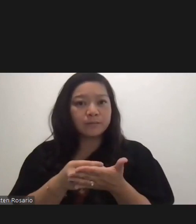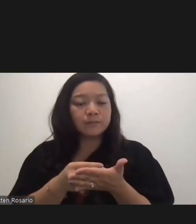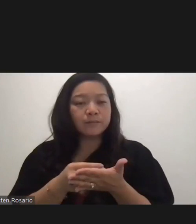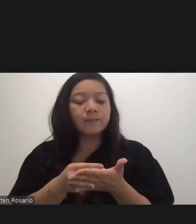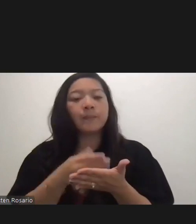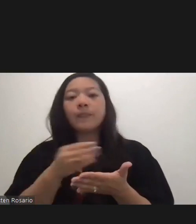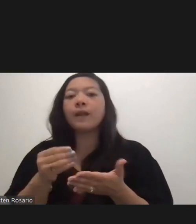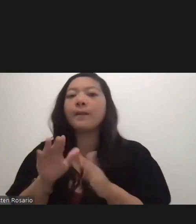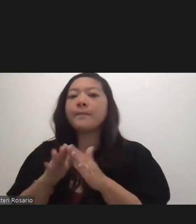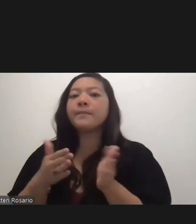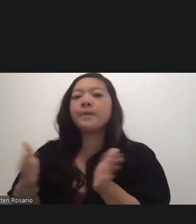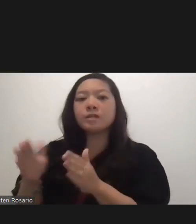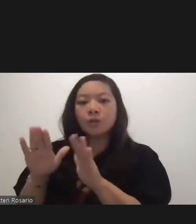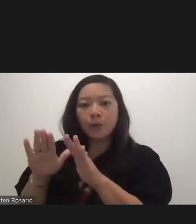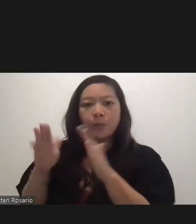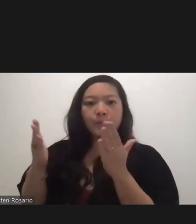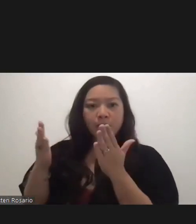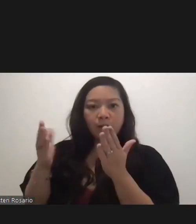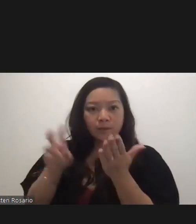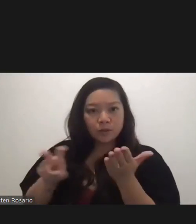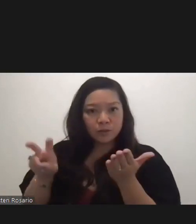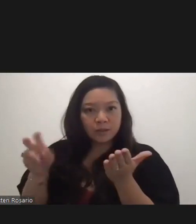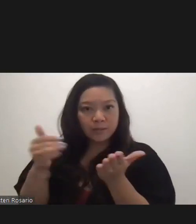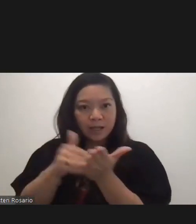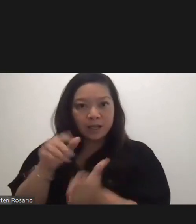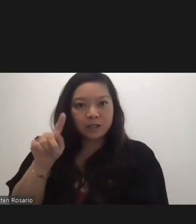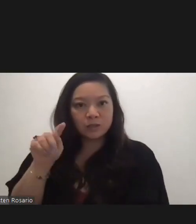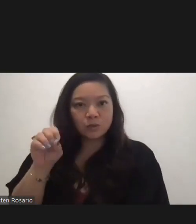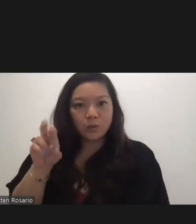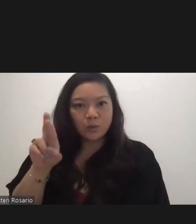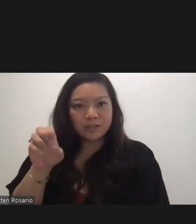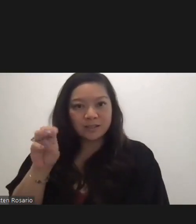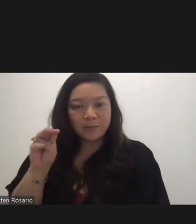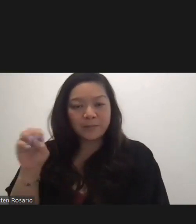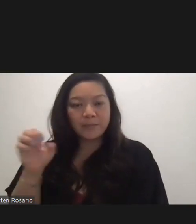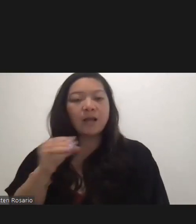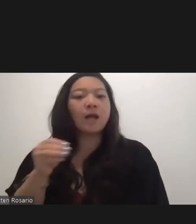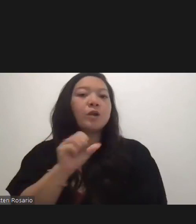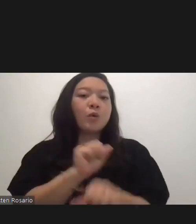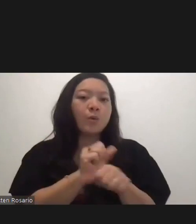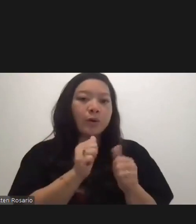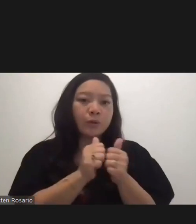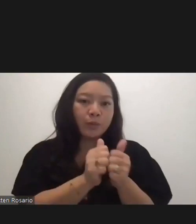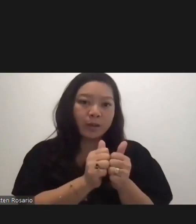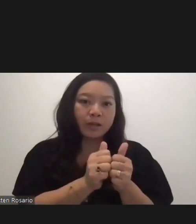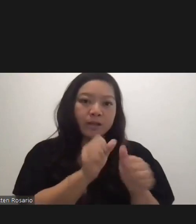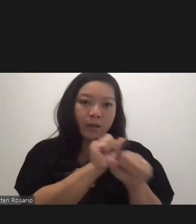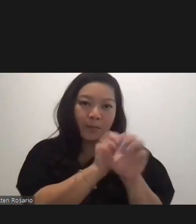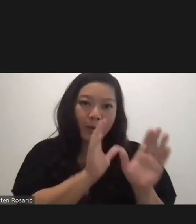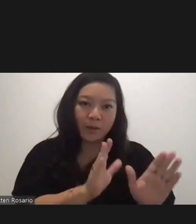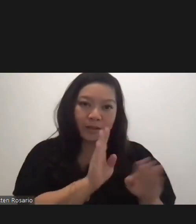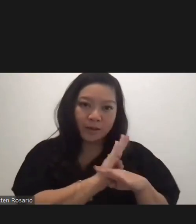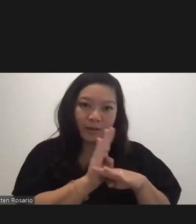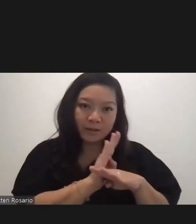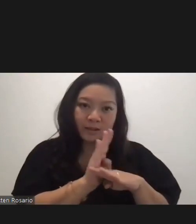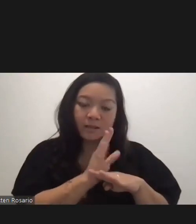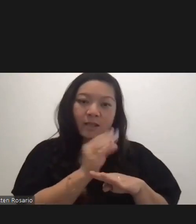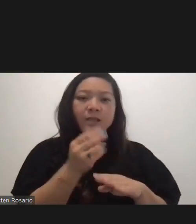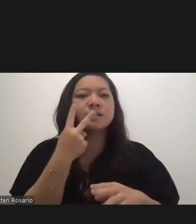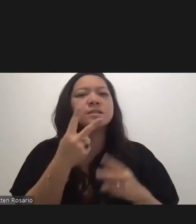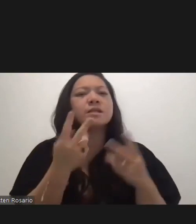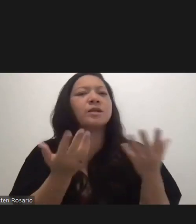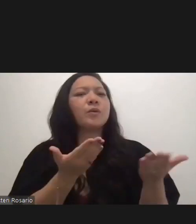tourism. The plan, of course, is to work with the employers to see what kinds